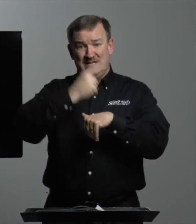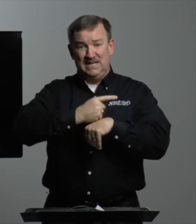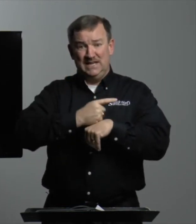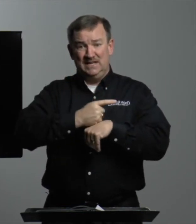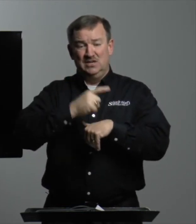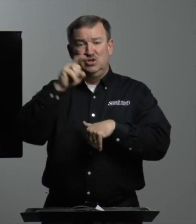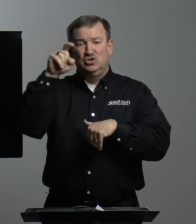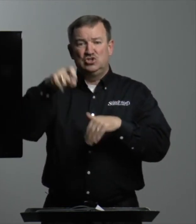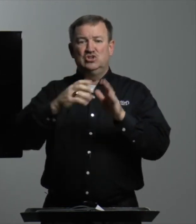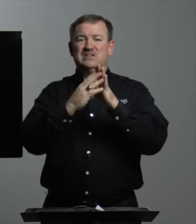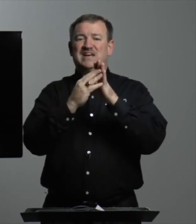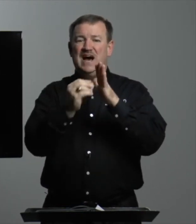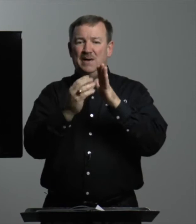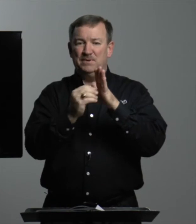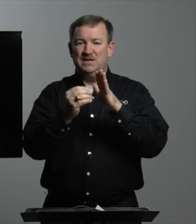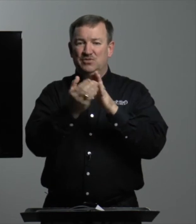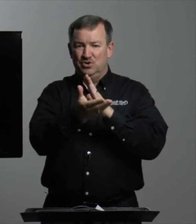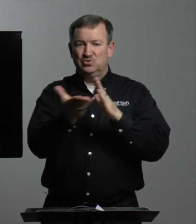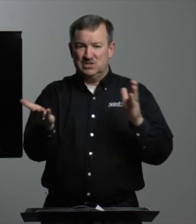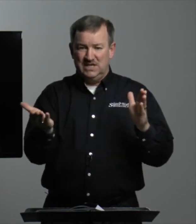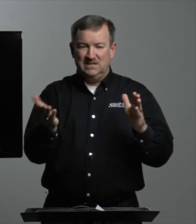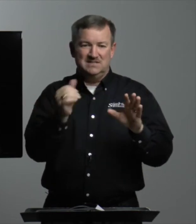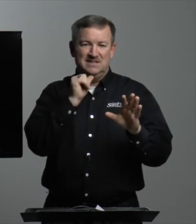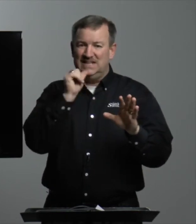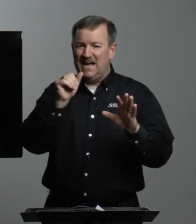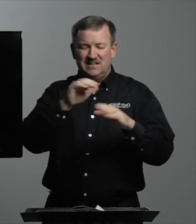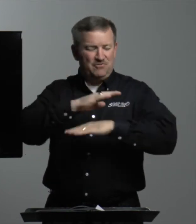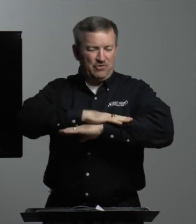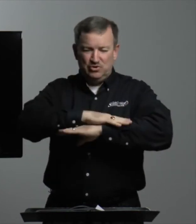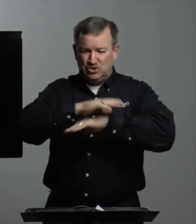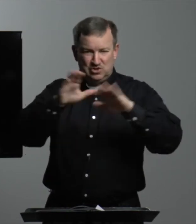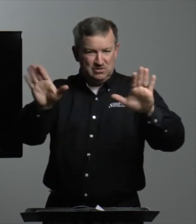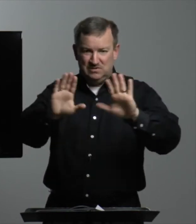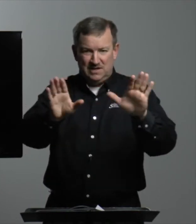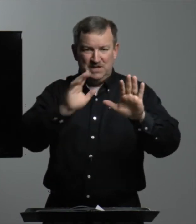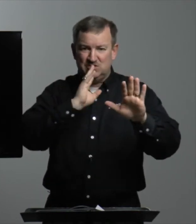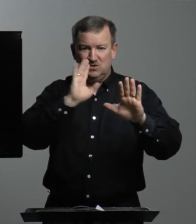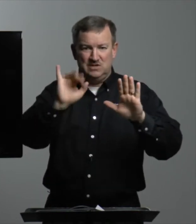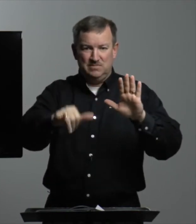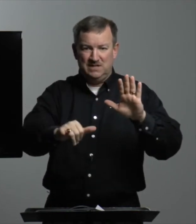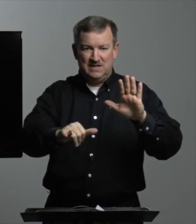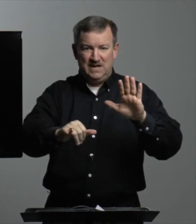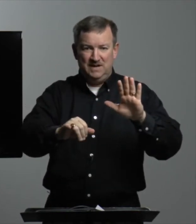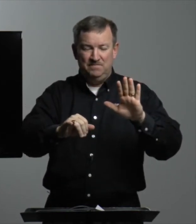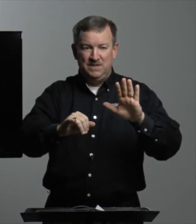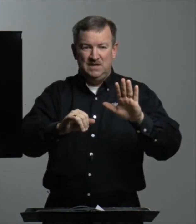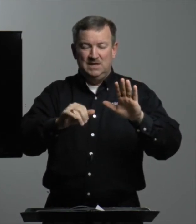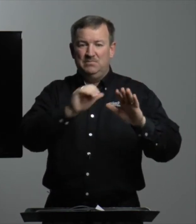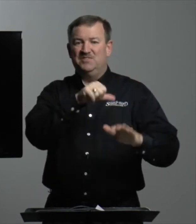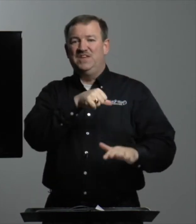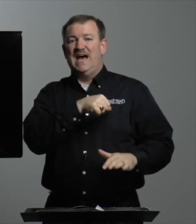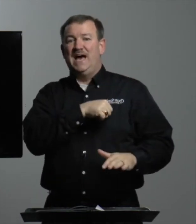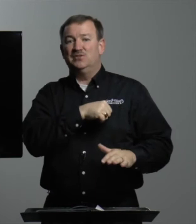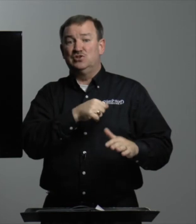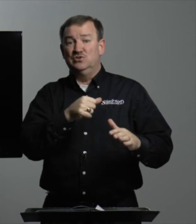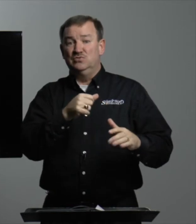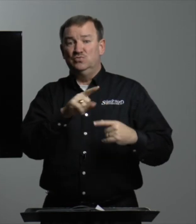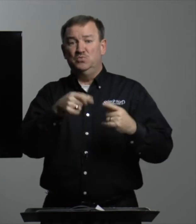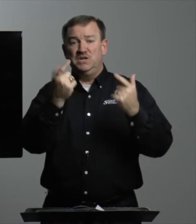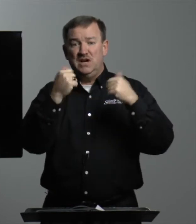saw that moved, they would move too. They copy those things, not the furniture. I'm not talking about that. But the attitude. When we